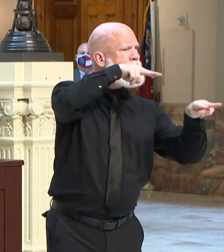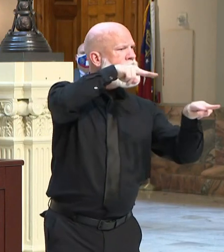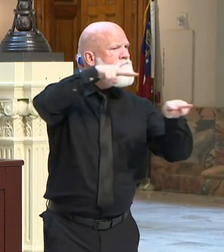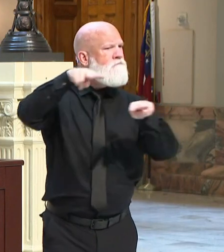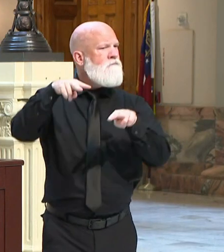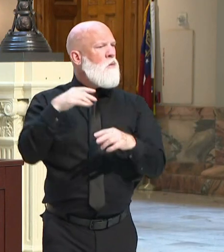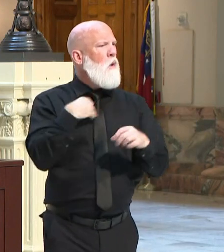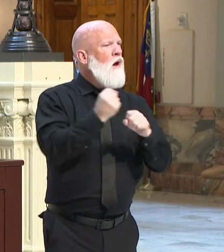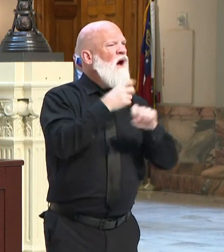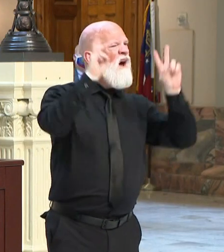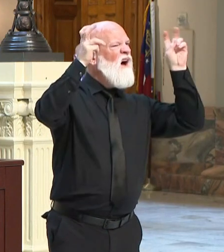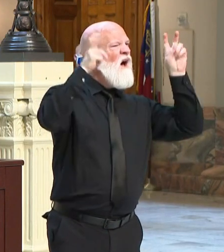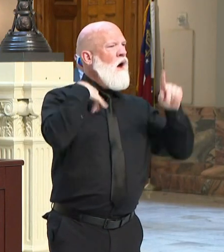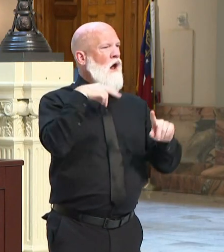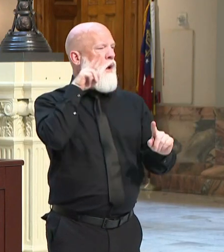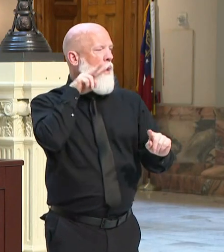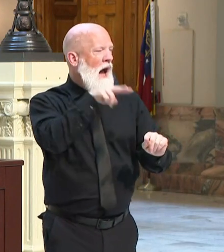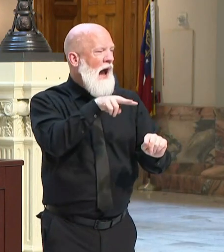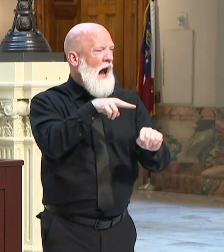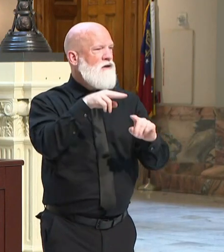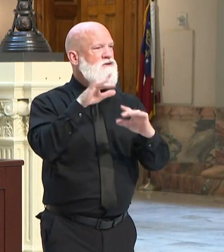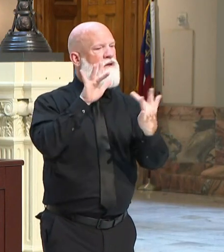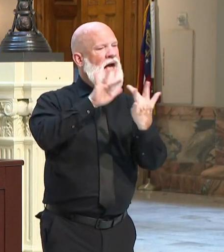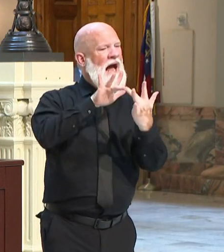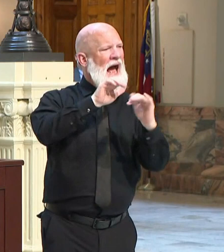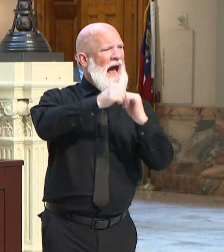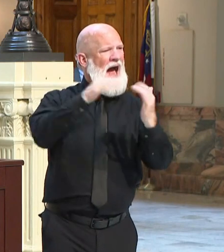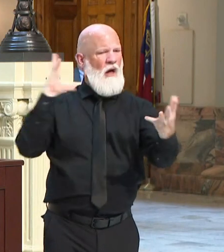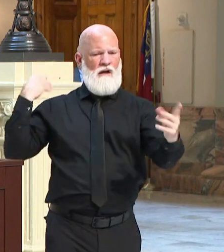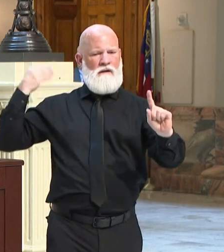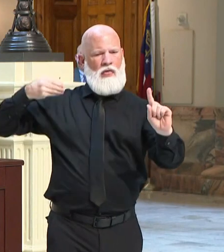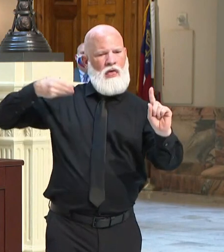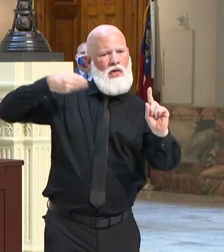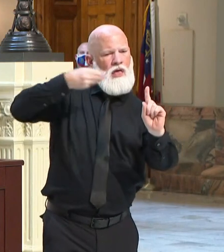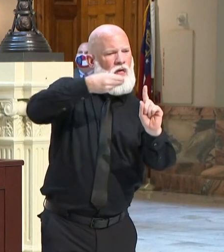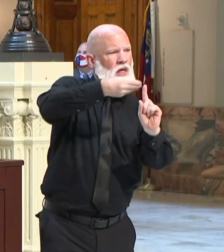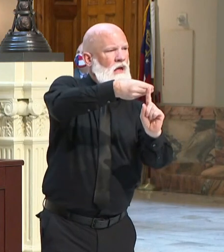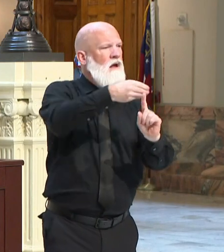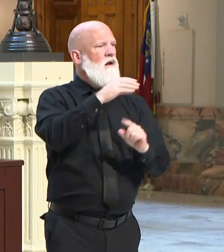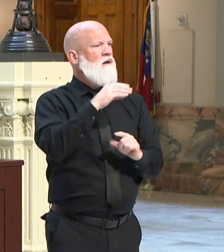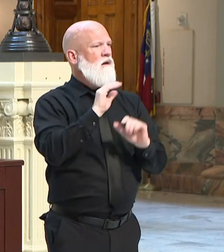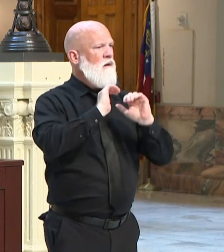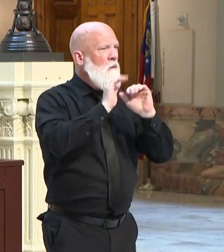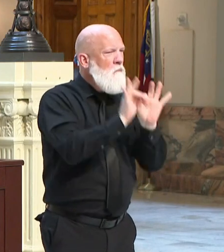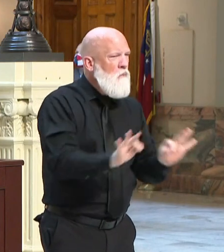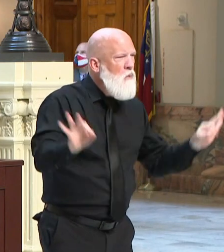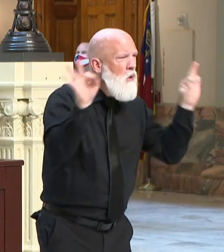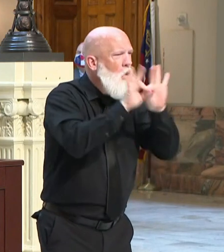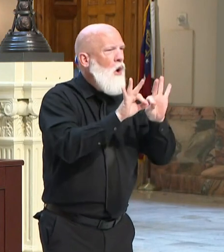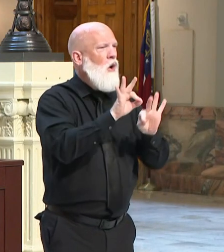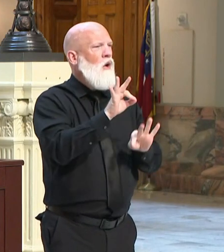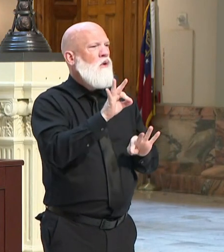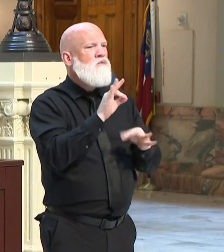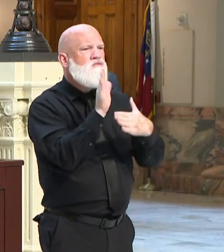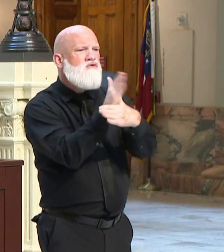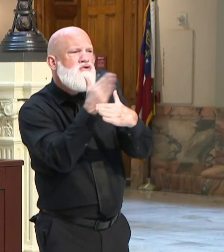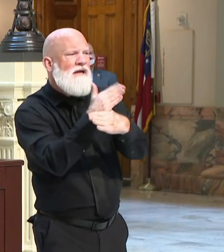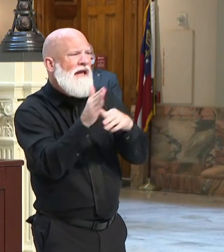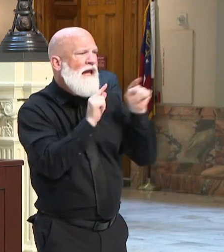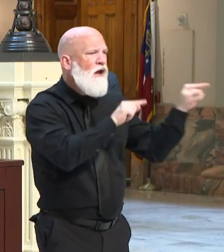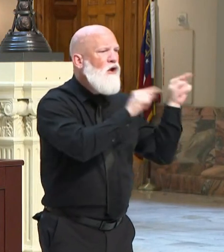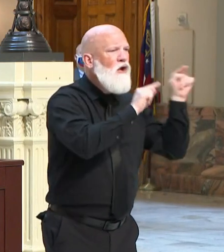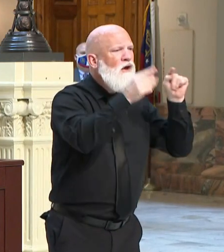essential because our 1,500 contact tracers are being fully deployed to follow-up cases, particularly when they're